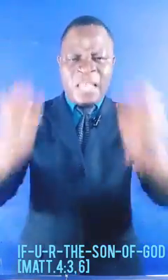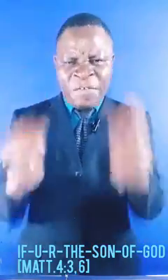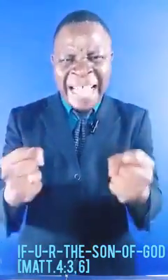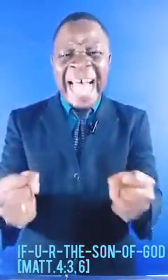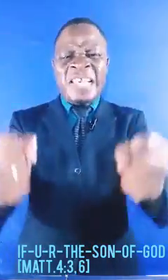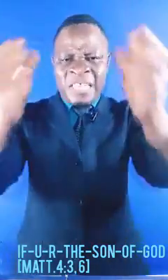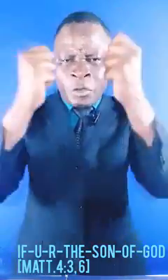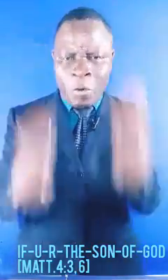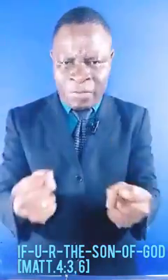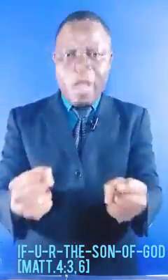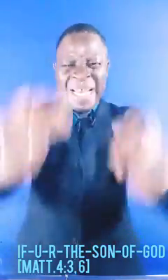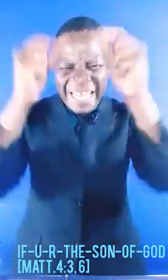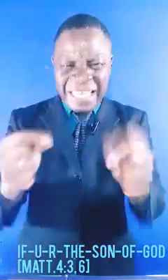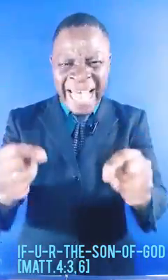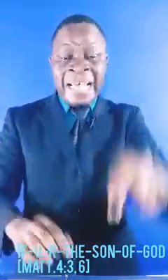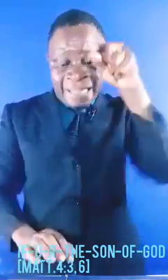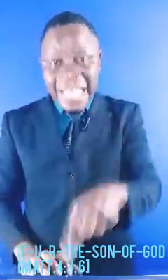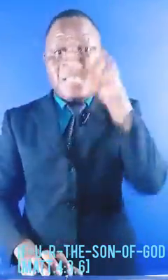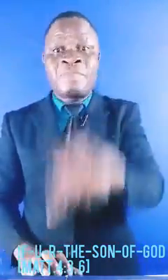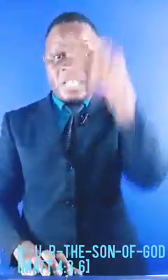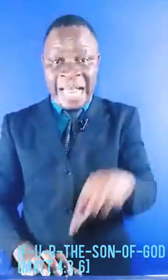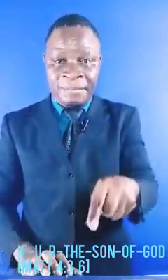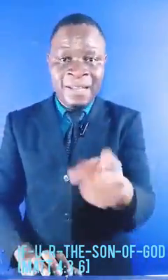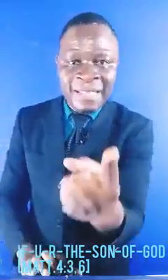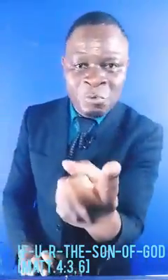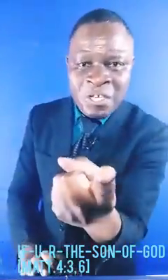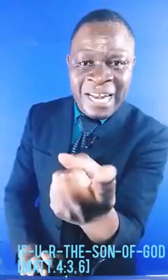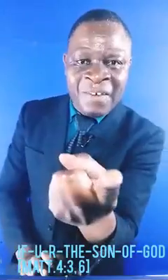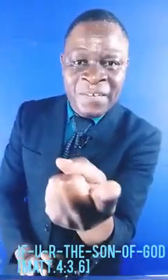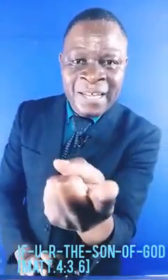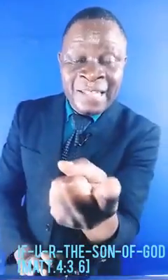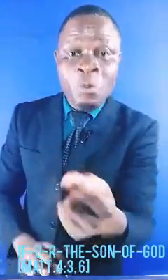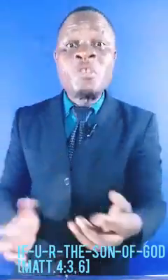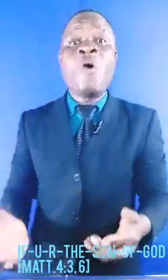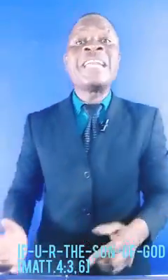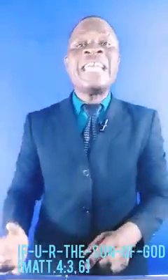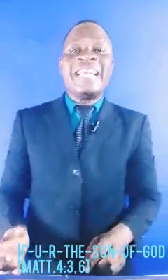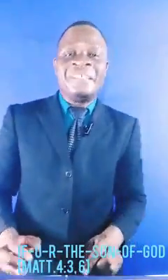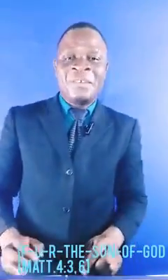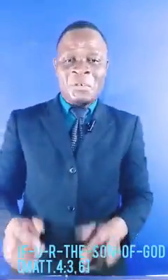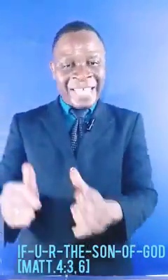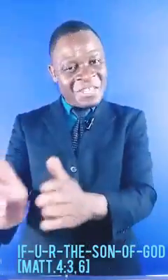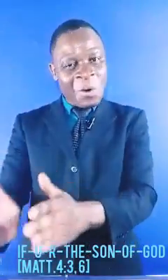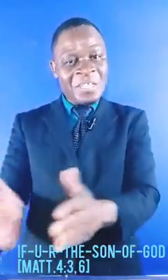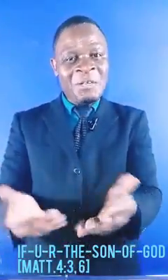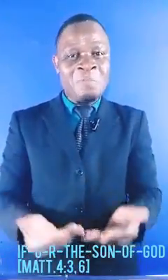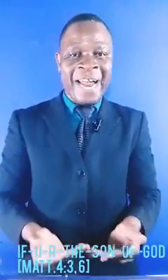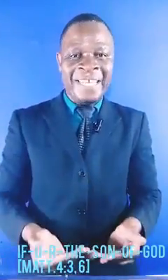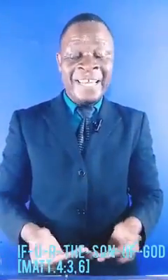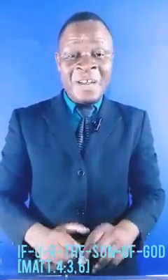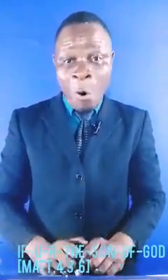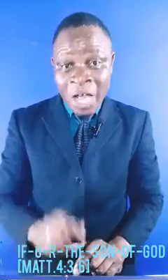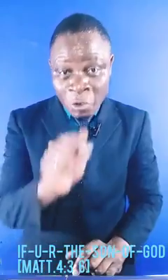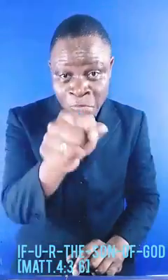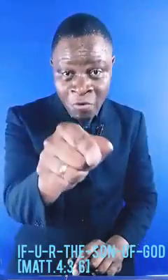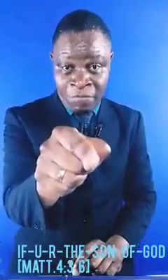The father is the truth. When he said, this is my son, that was enough. There was no need, to ten stones into bread, in order to prove,